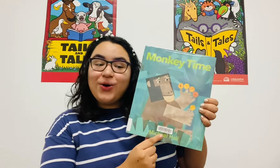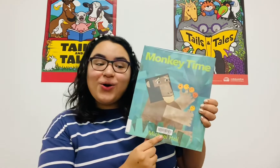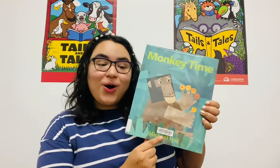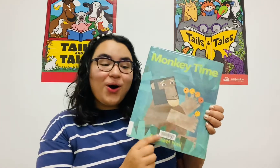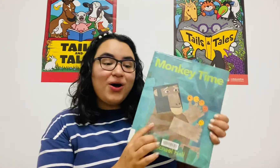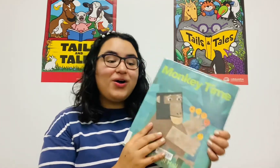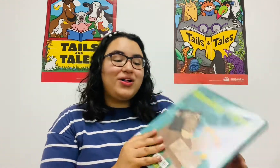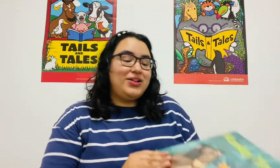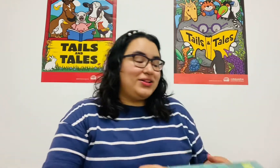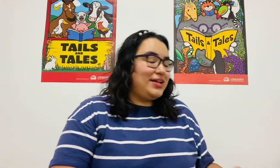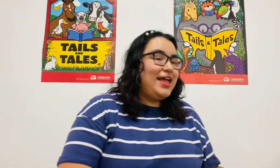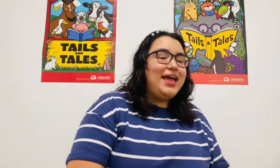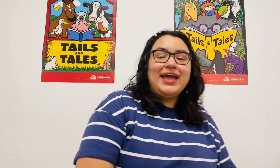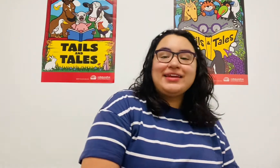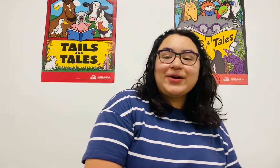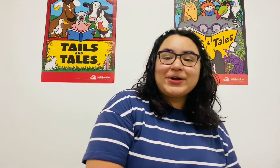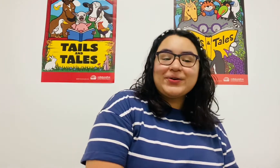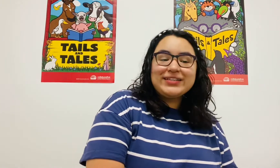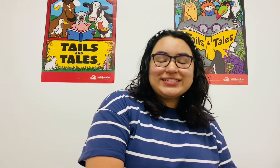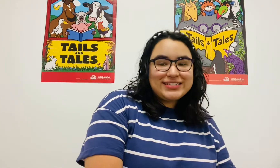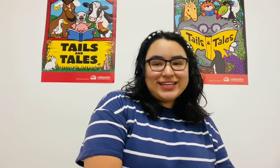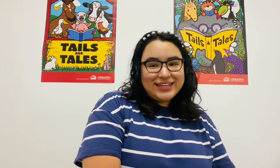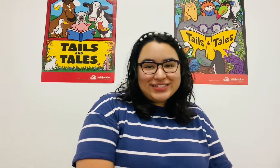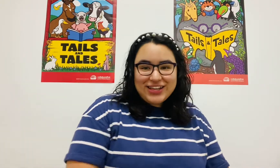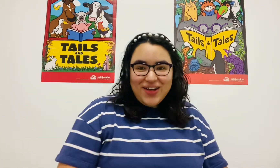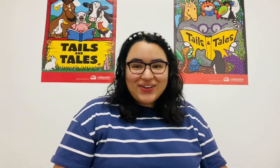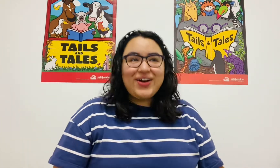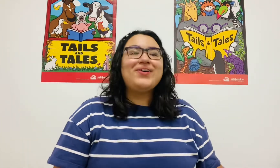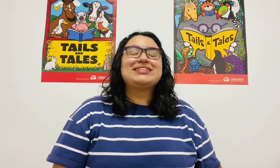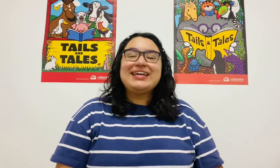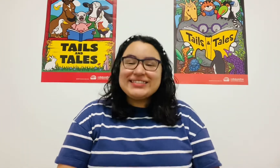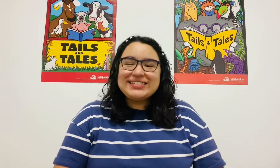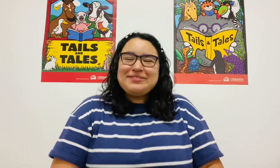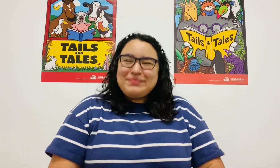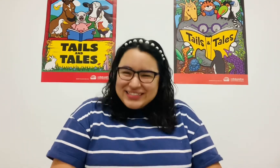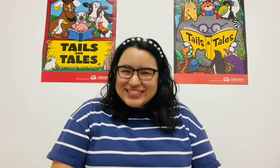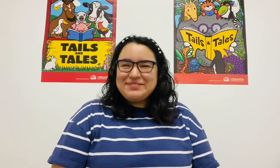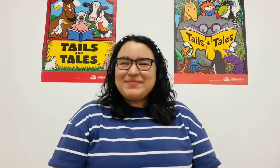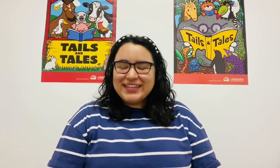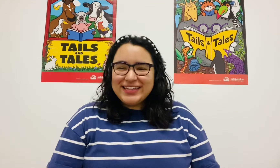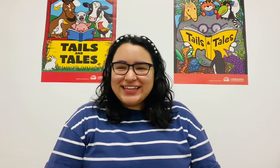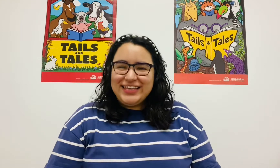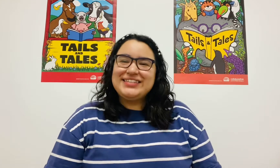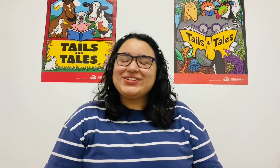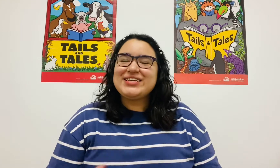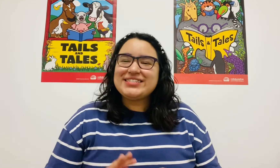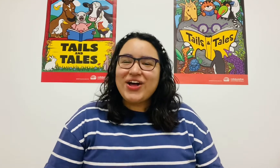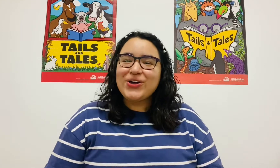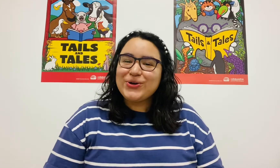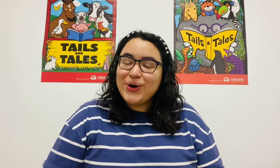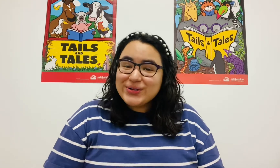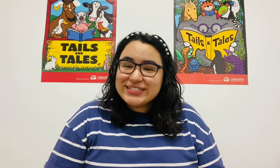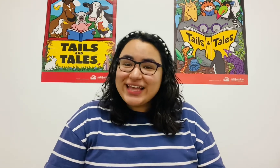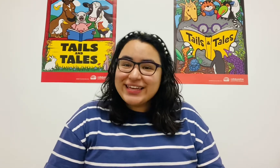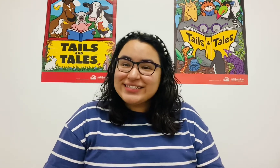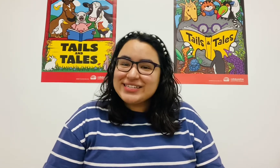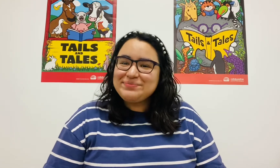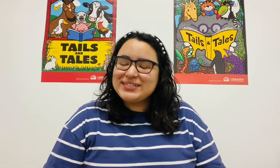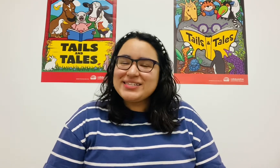Hall. And now we're going to sing a song called Itsy Bitsy Monkey. So this song goes like itsy bitsy